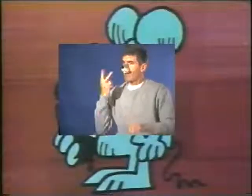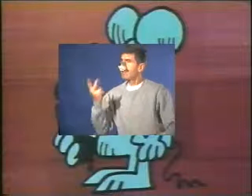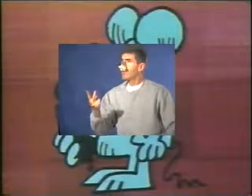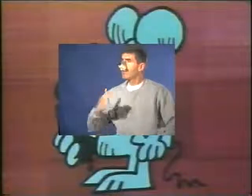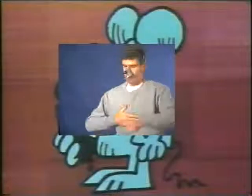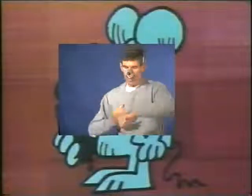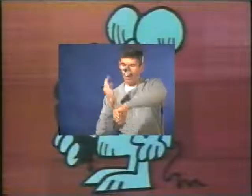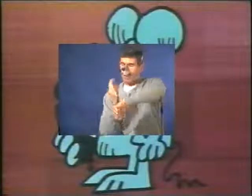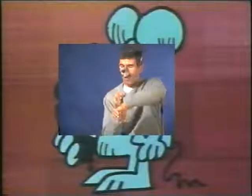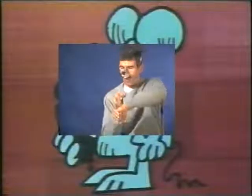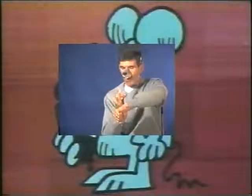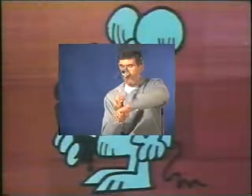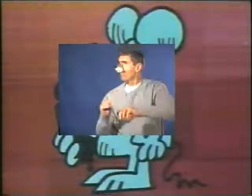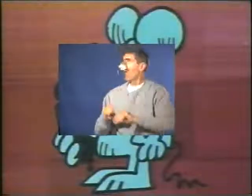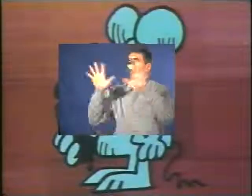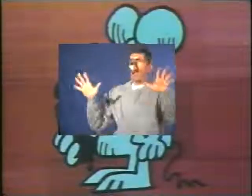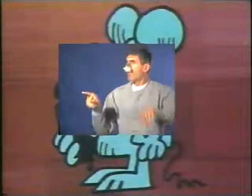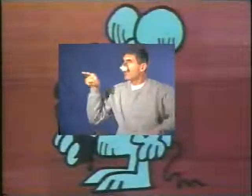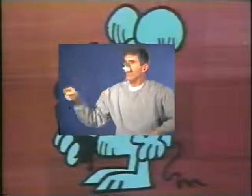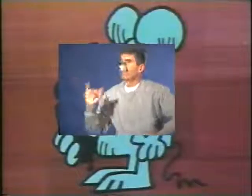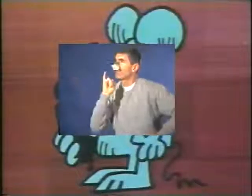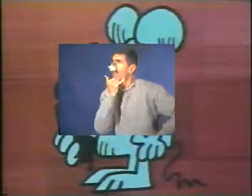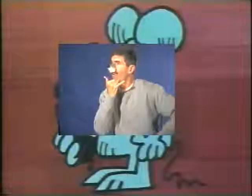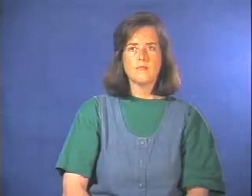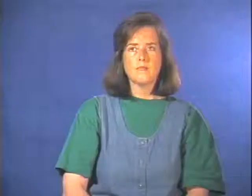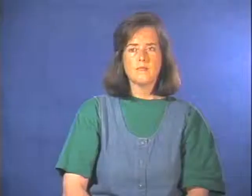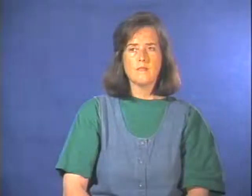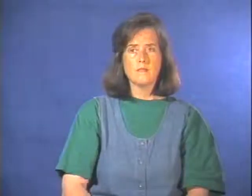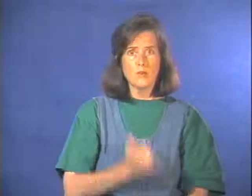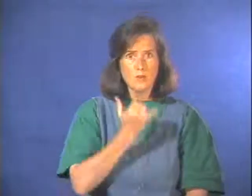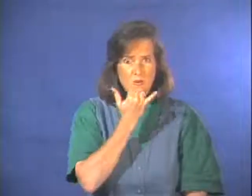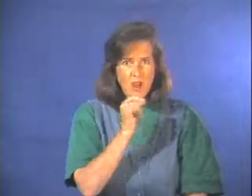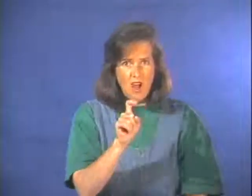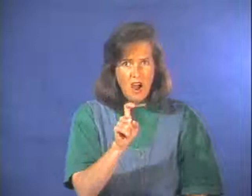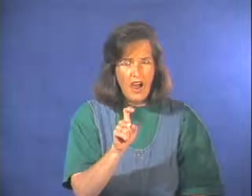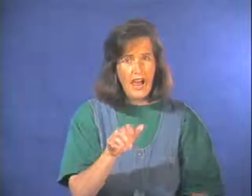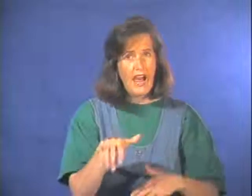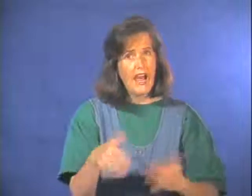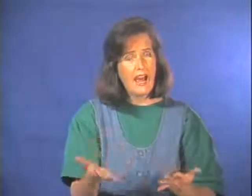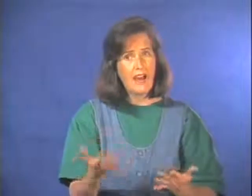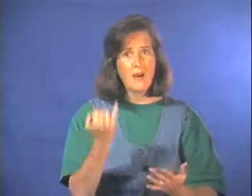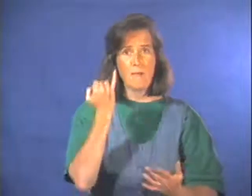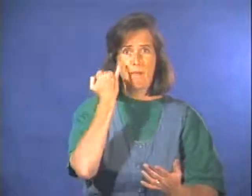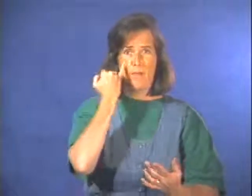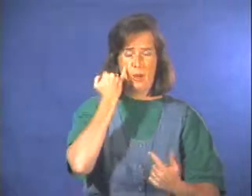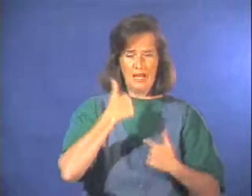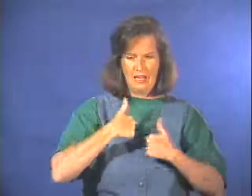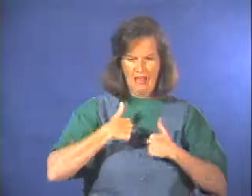I can see right here by my clock that she's wrong. Wrong? Don't we